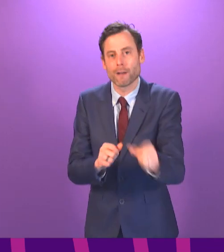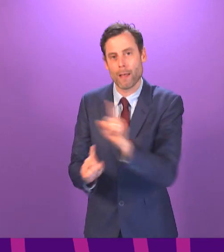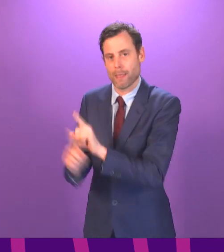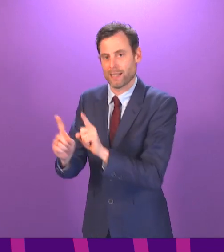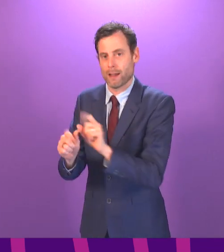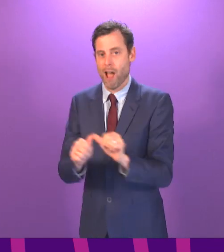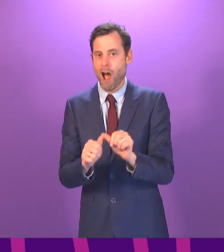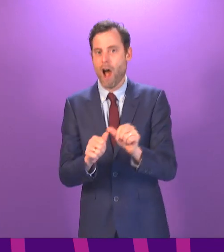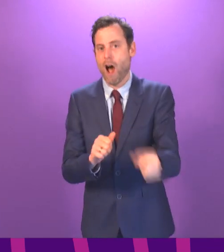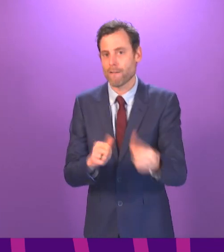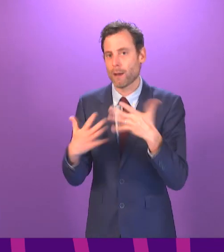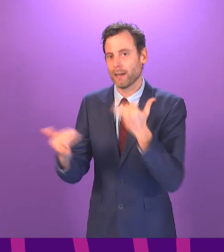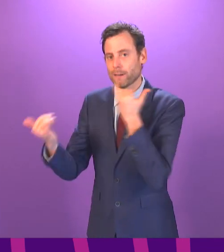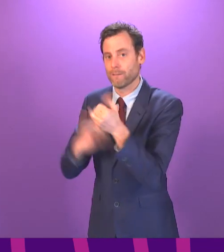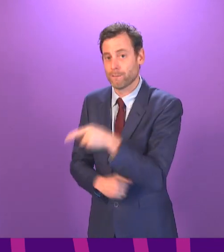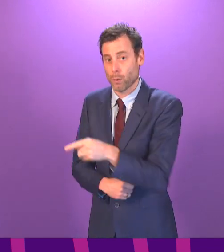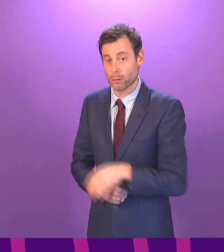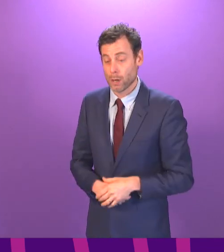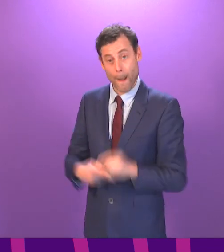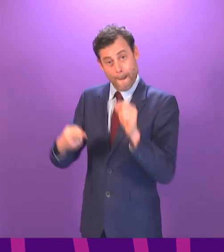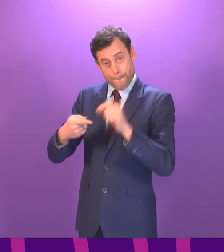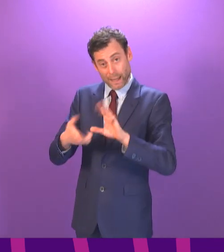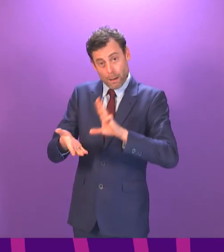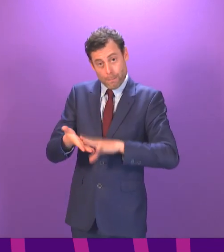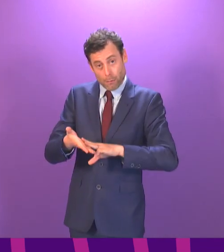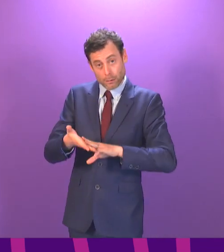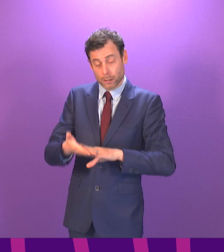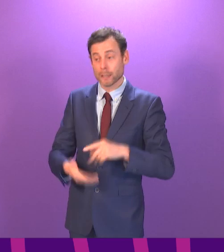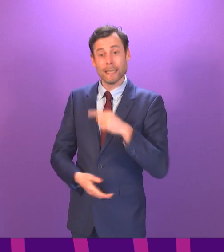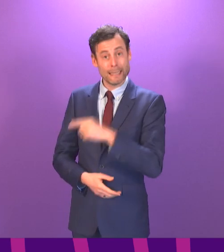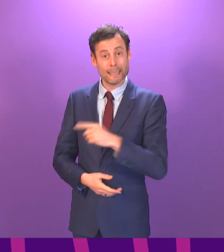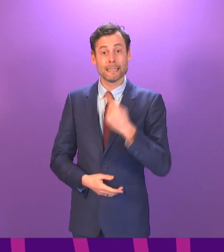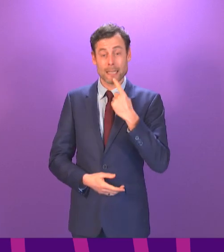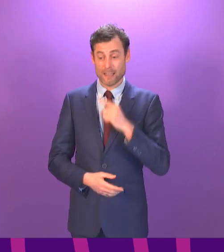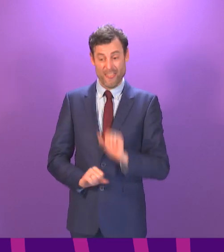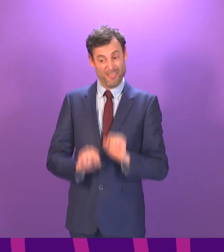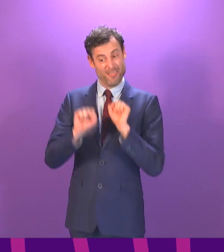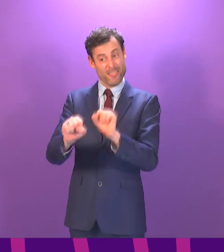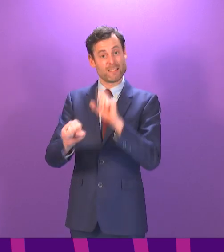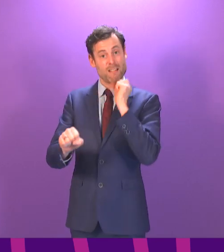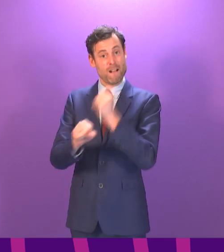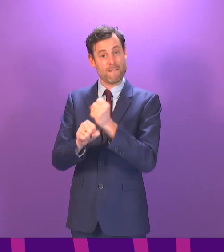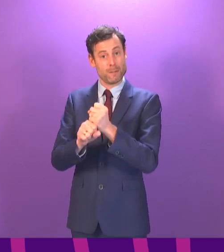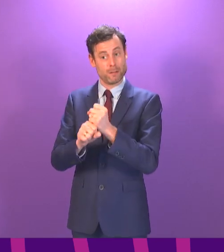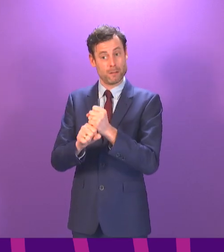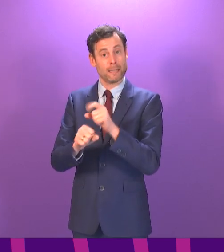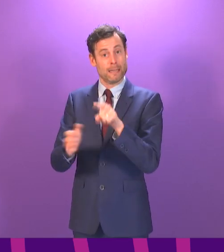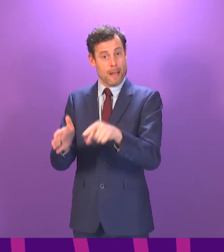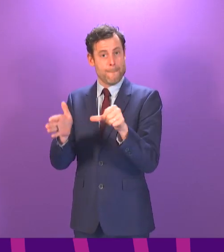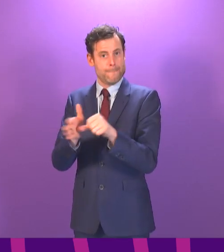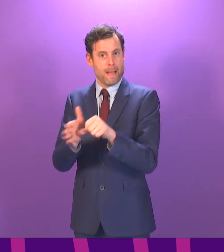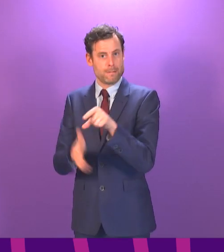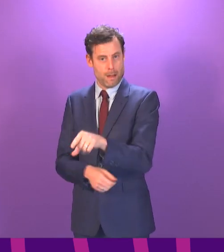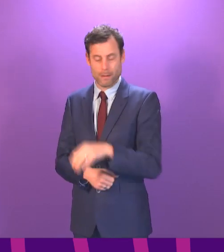everyone else's mind, including Peter Murrells, this was always a government matter. According to the first minister's story, it only